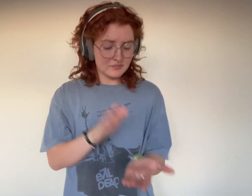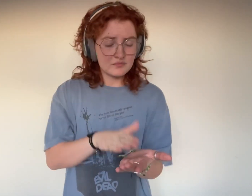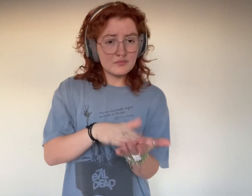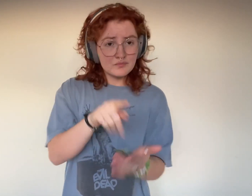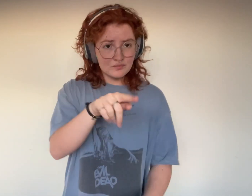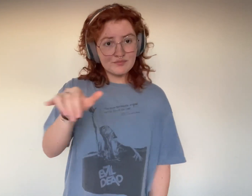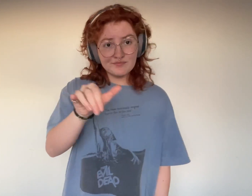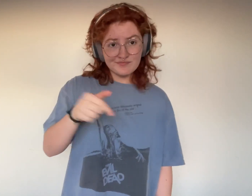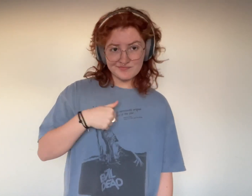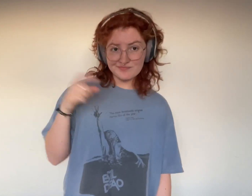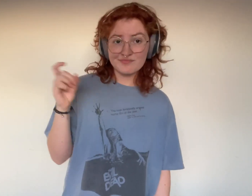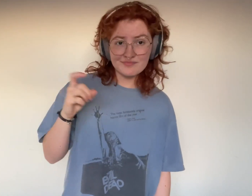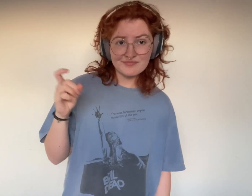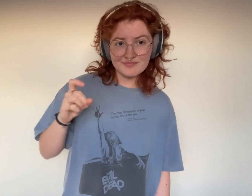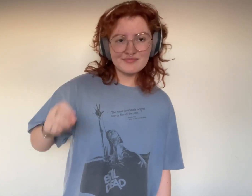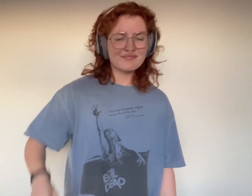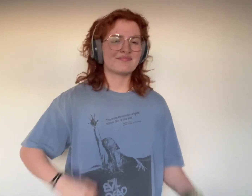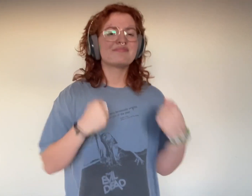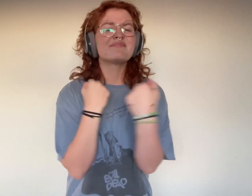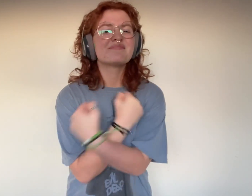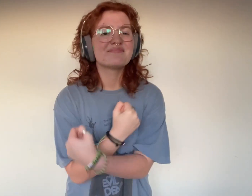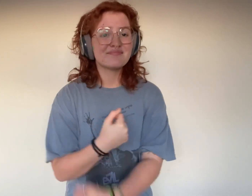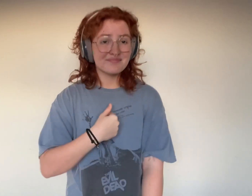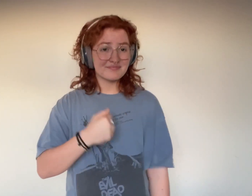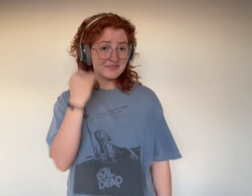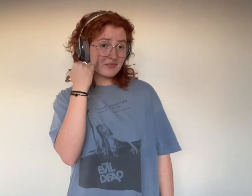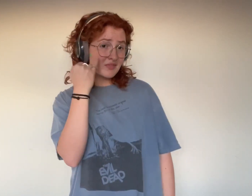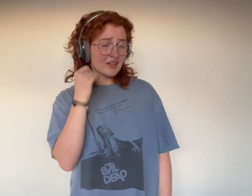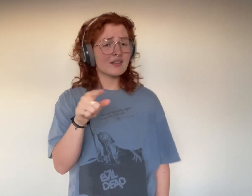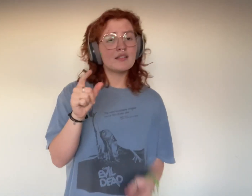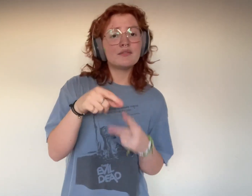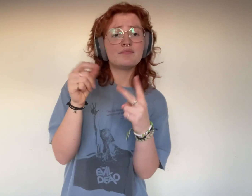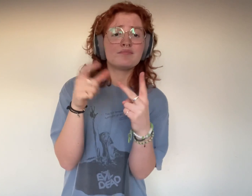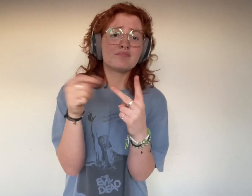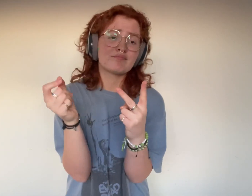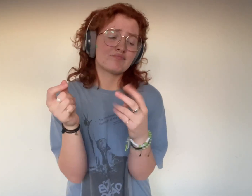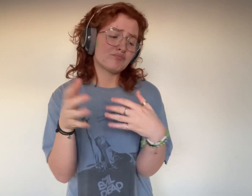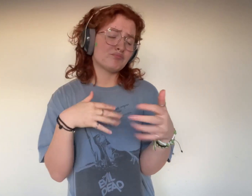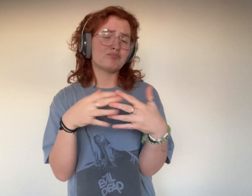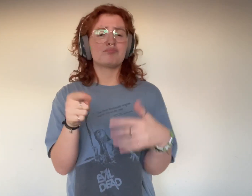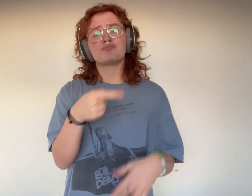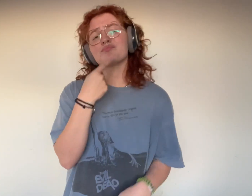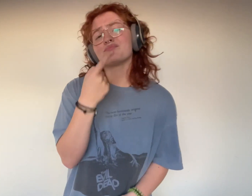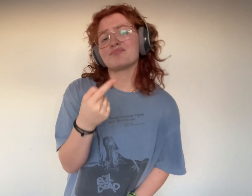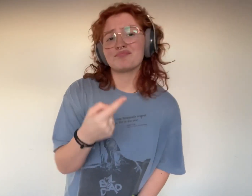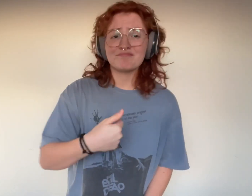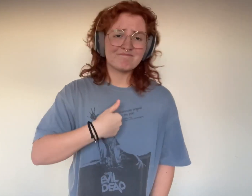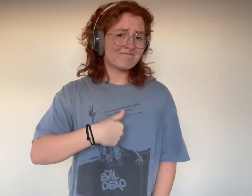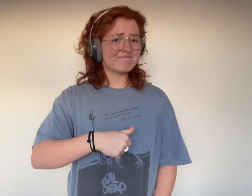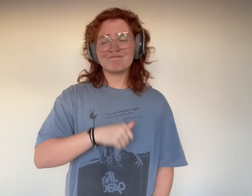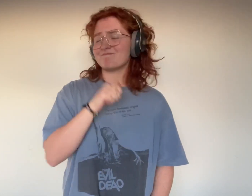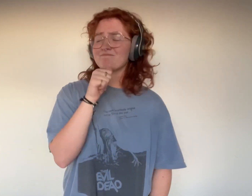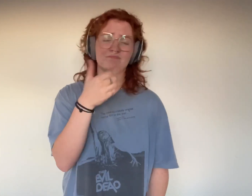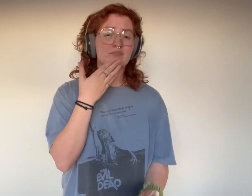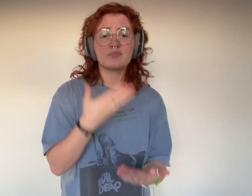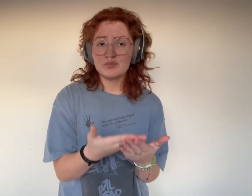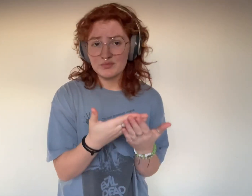like I should Love me if you choose to, though you say that I'm no good